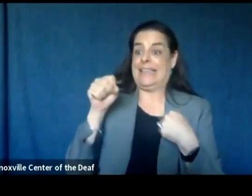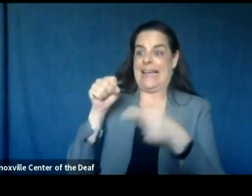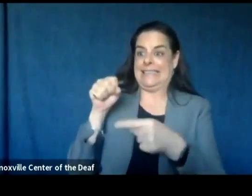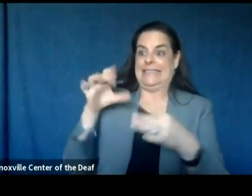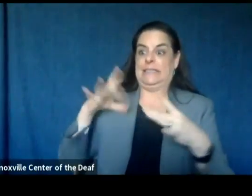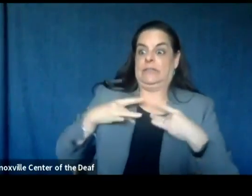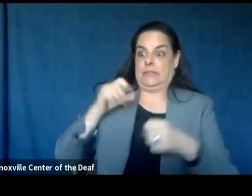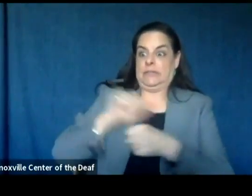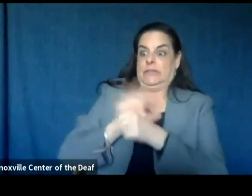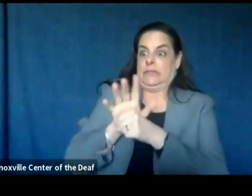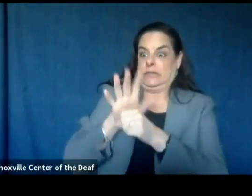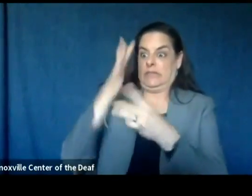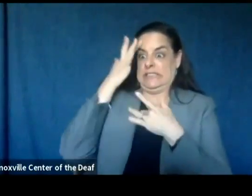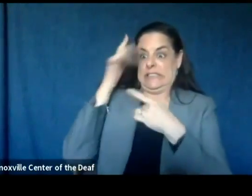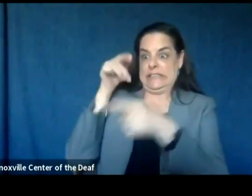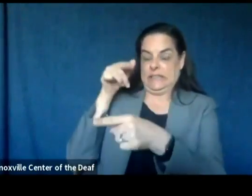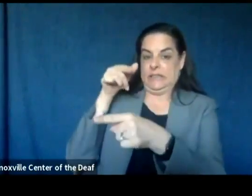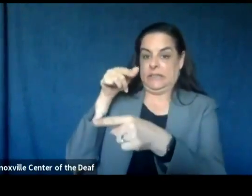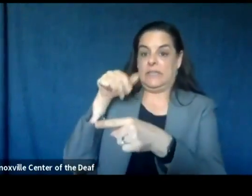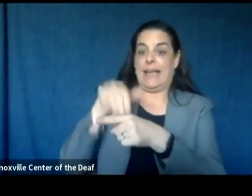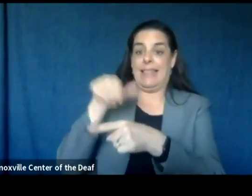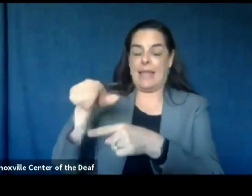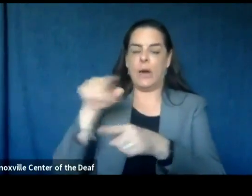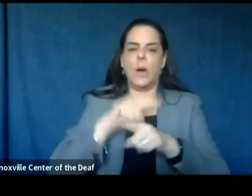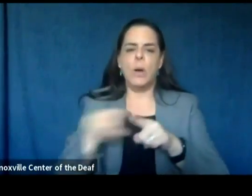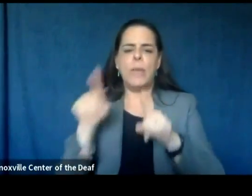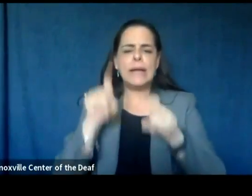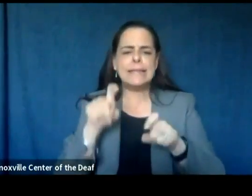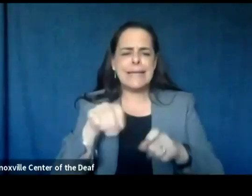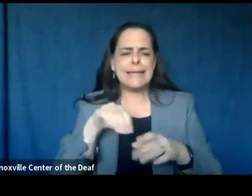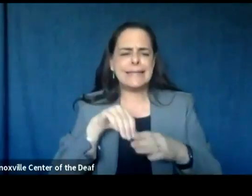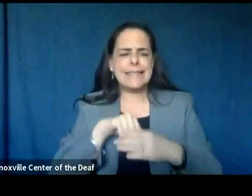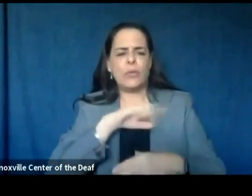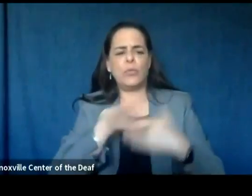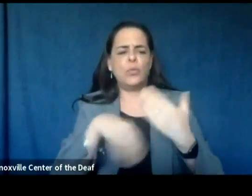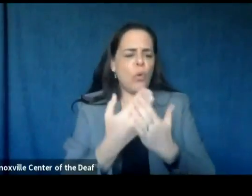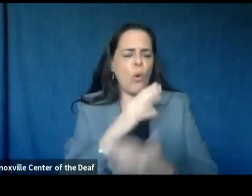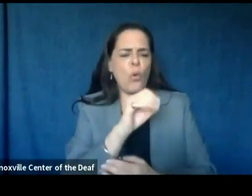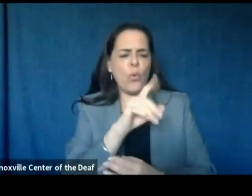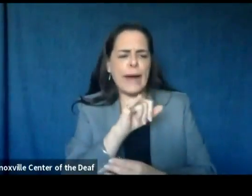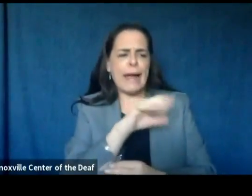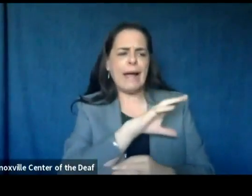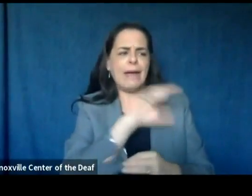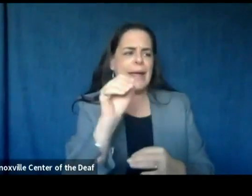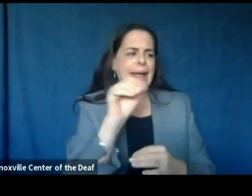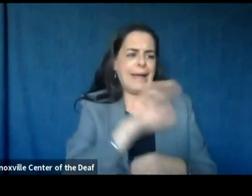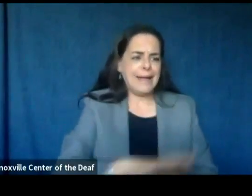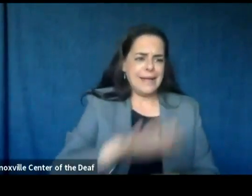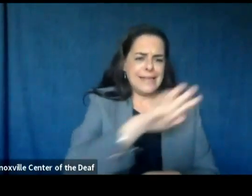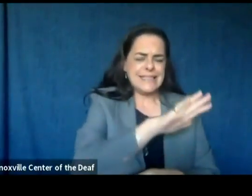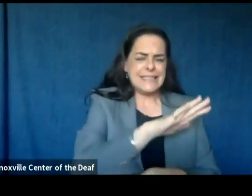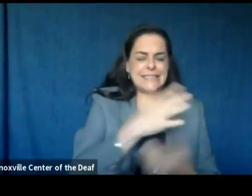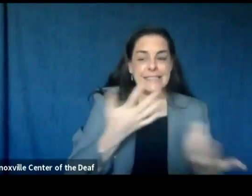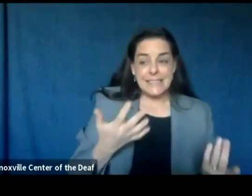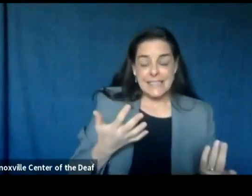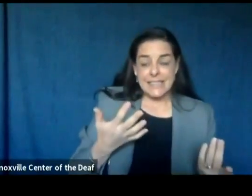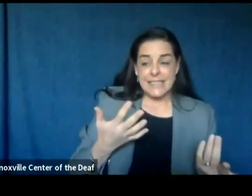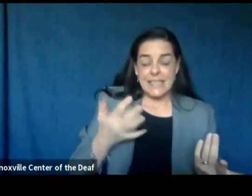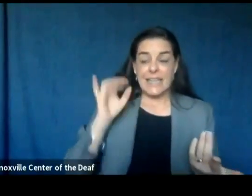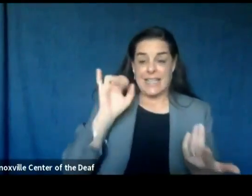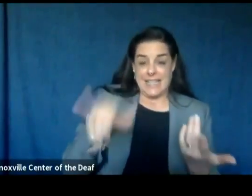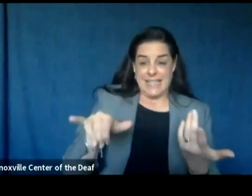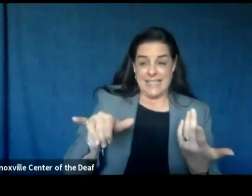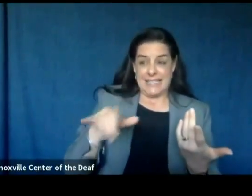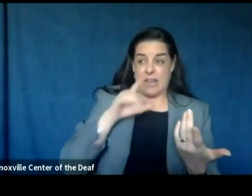testing availability throughout the county and other zip codes so it's a reflection of disease but is it also potentially a reflection